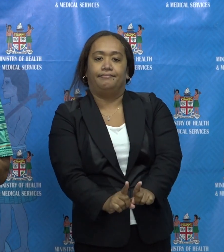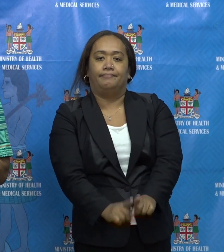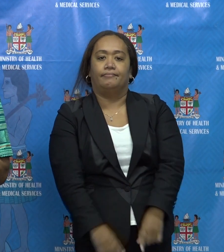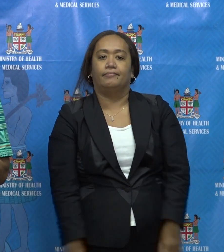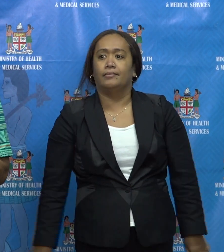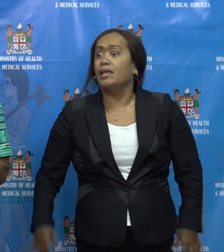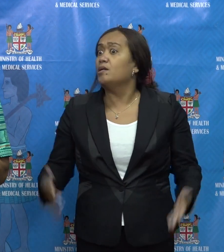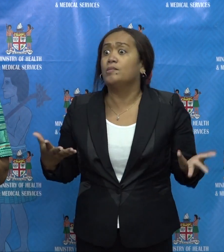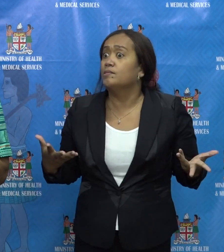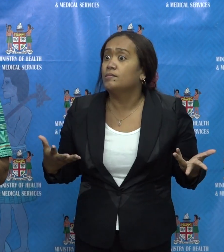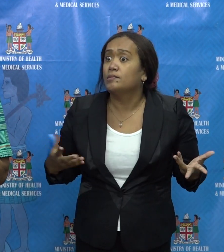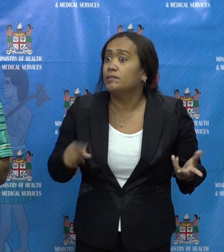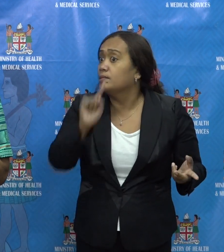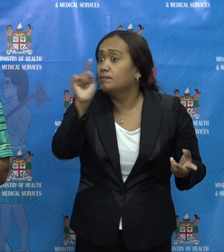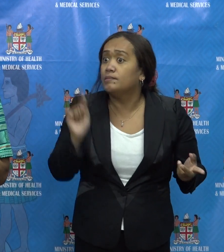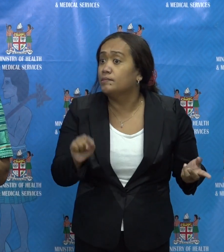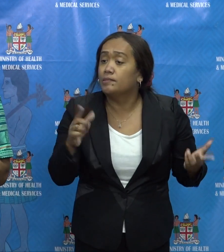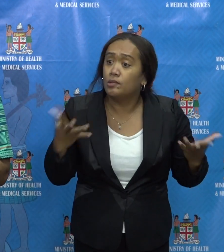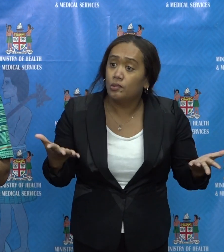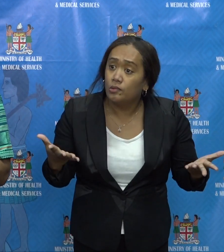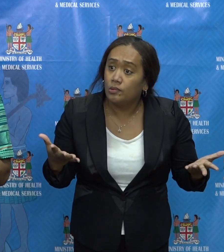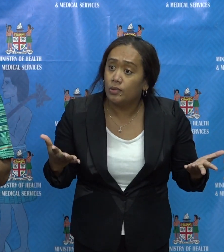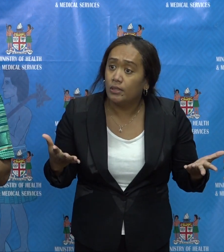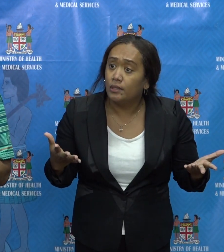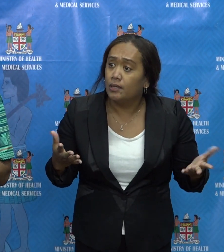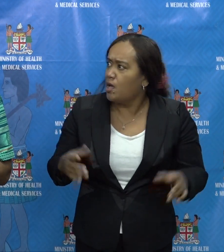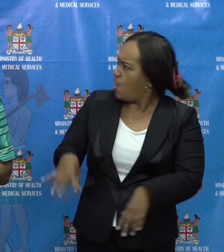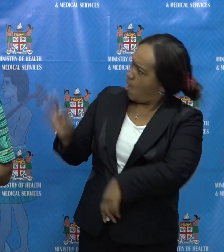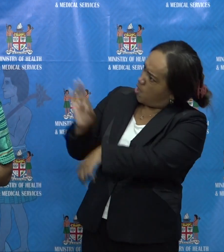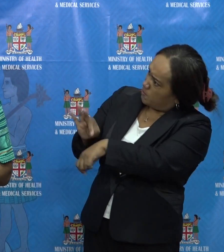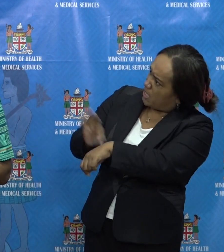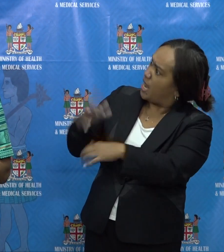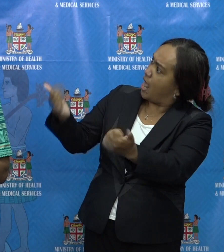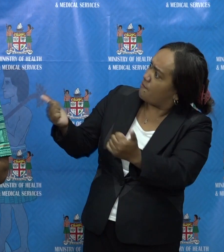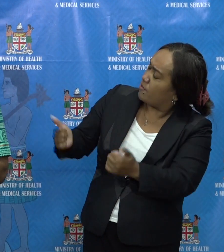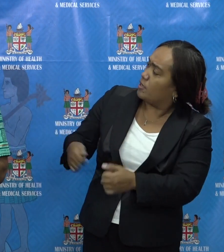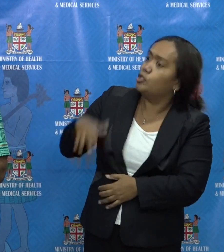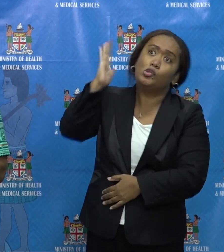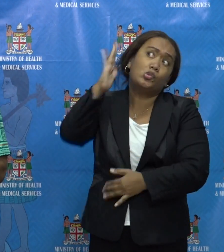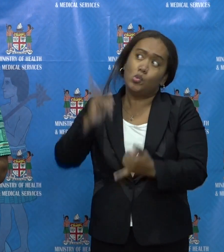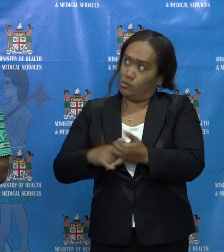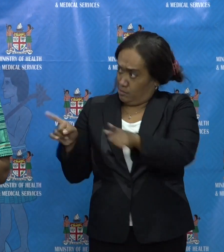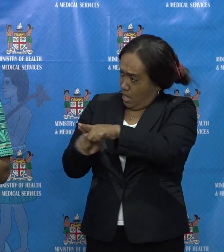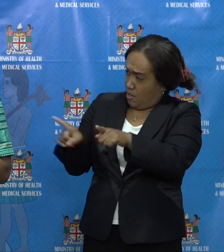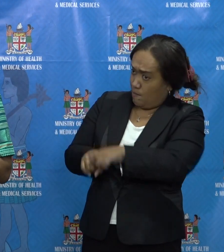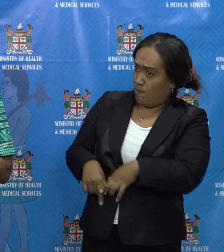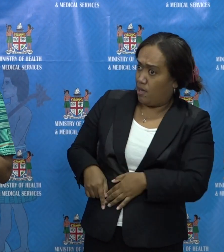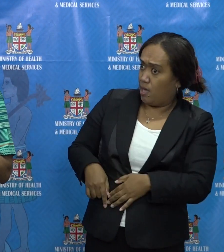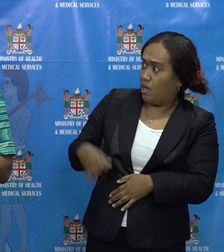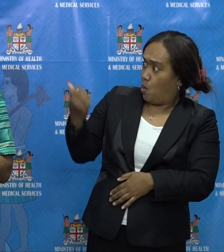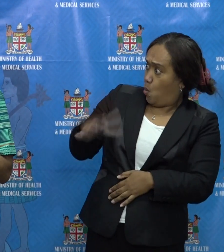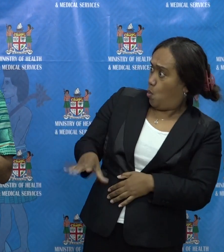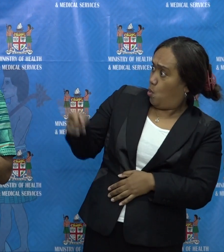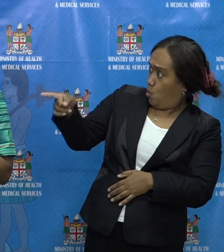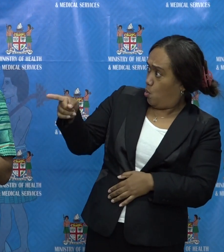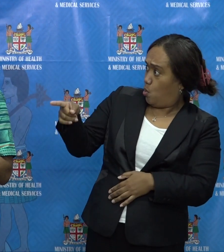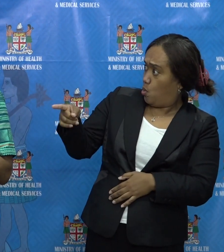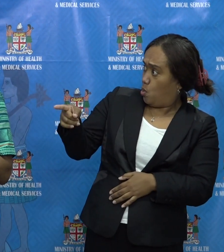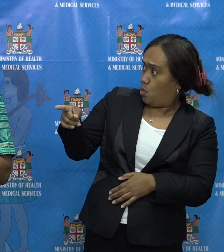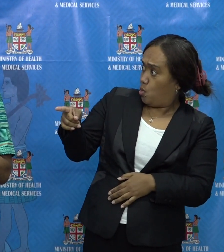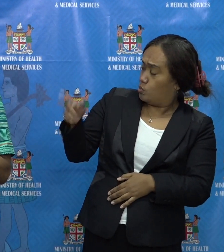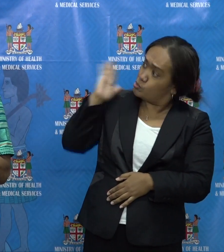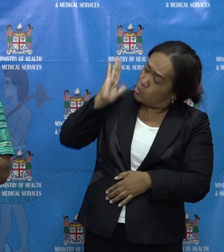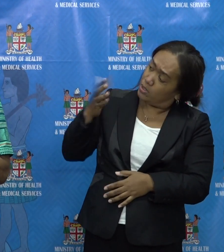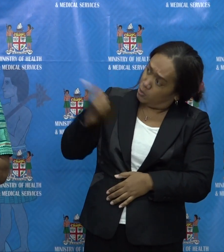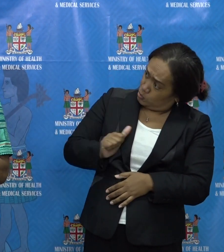Sorry, is there any other part of your question? Are you just looking at hospitals at the moment, or are looking at schools as well, because one school is already being used? Yes, that school we had